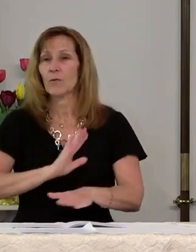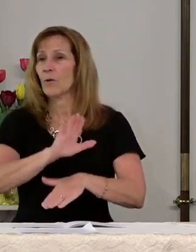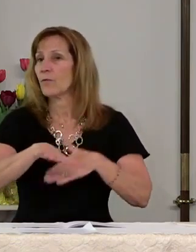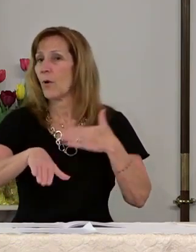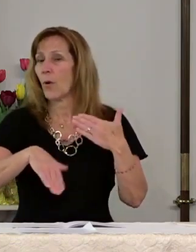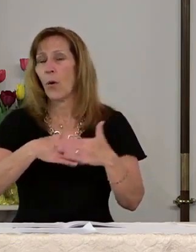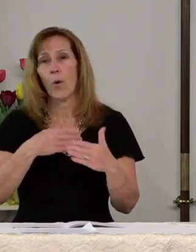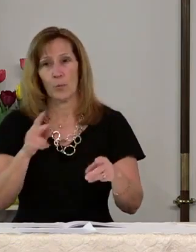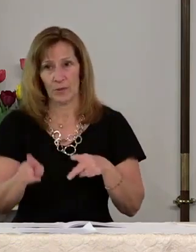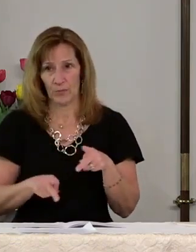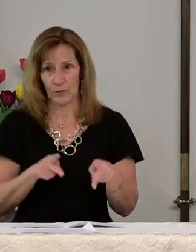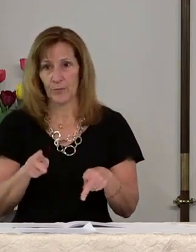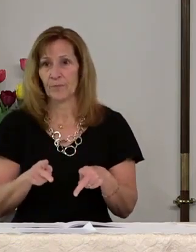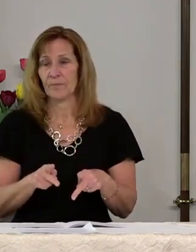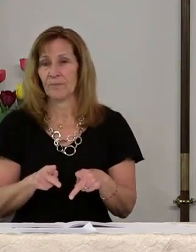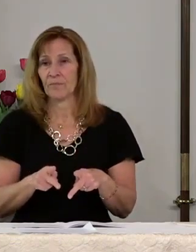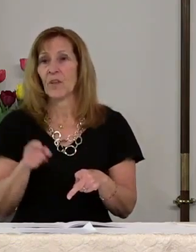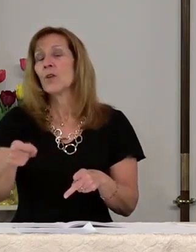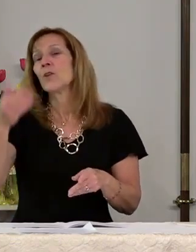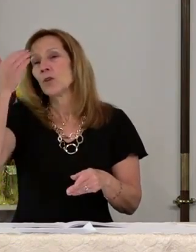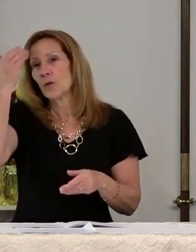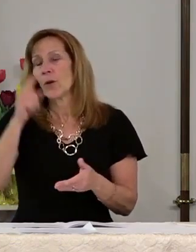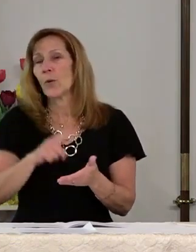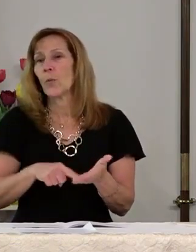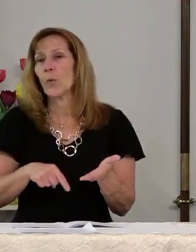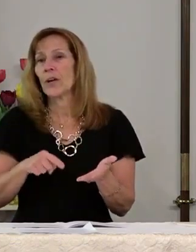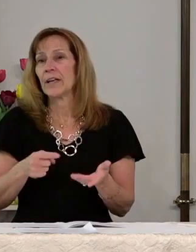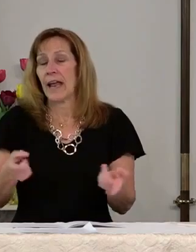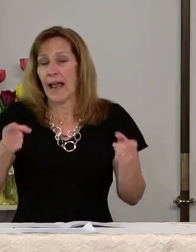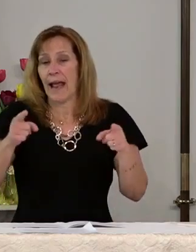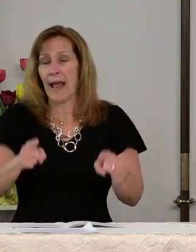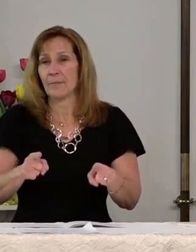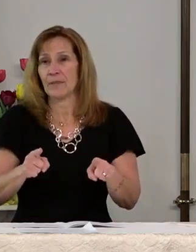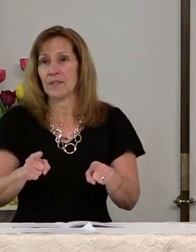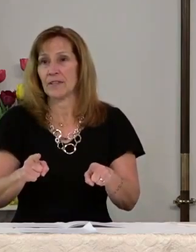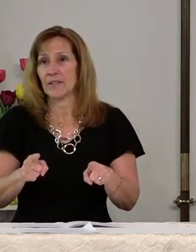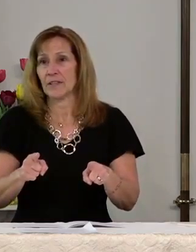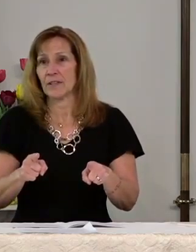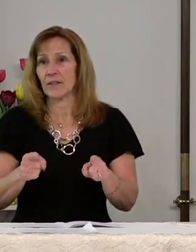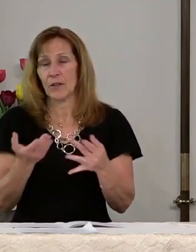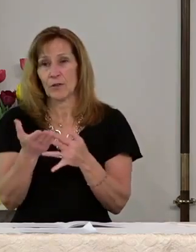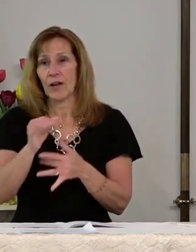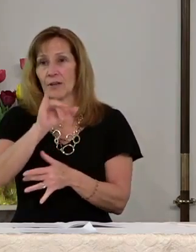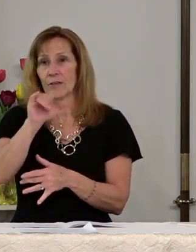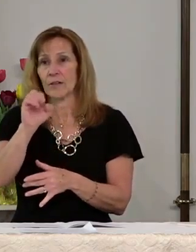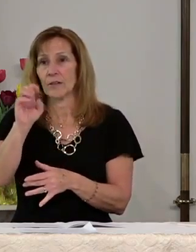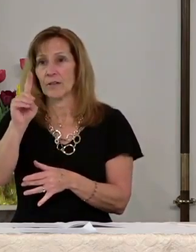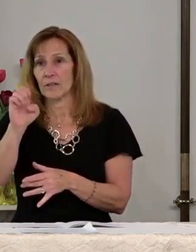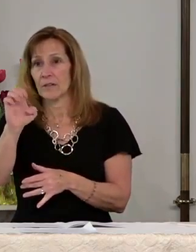people. You know what has happened all over Judea.